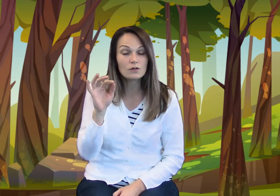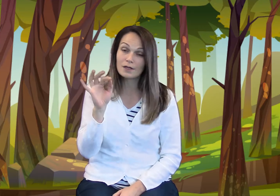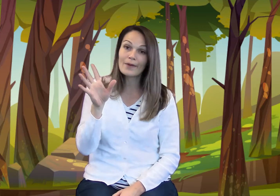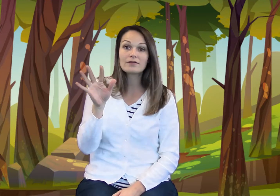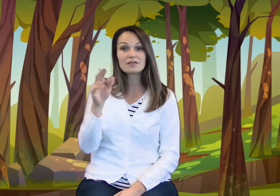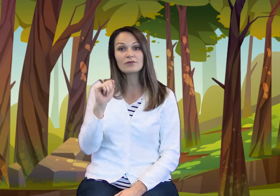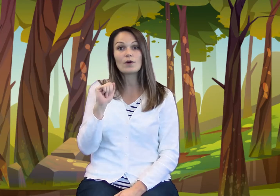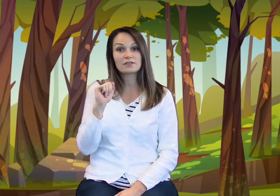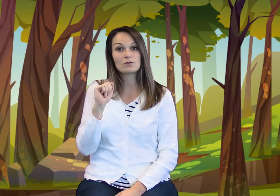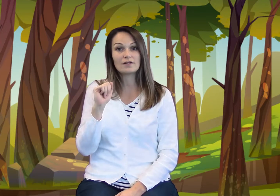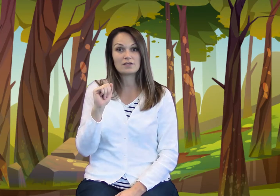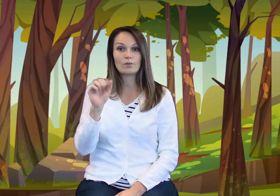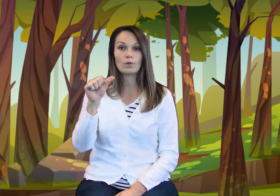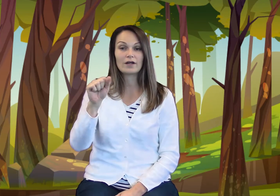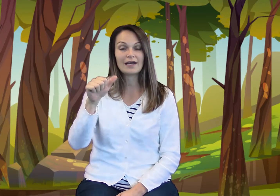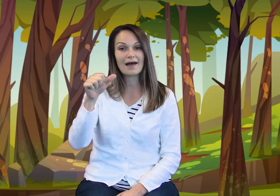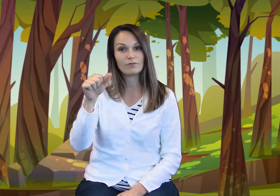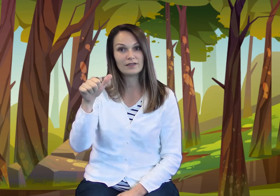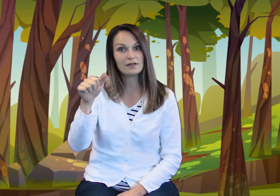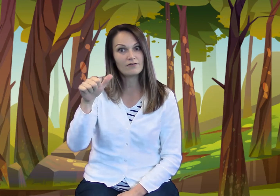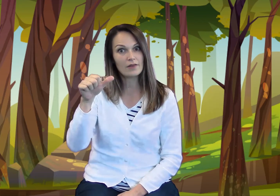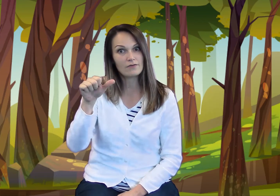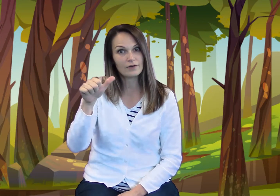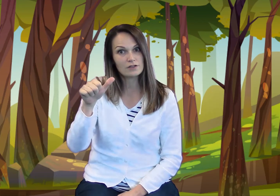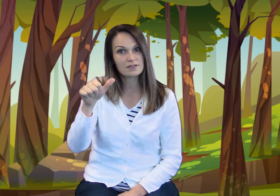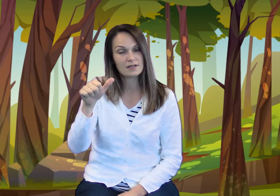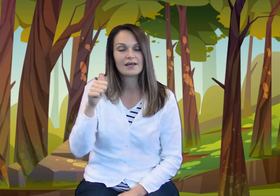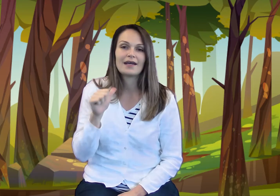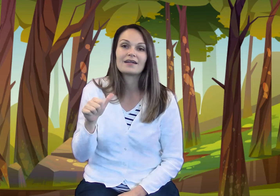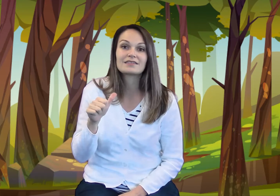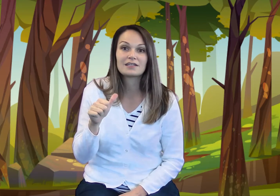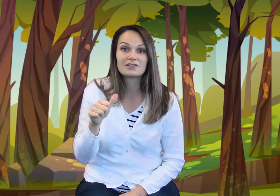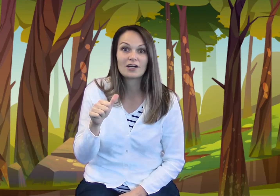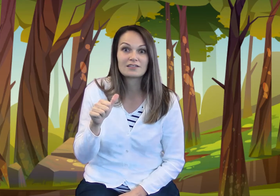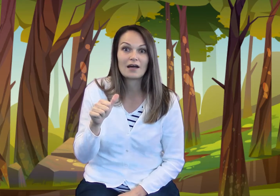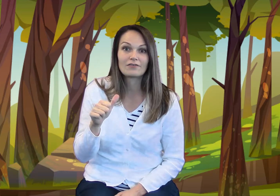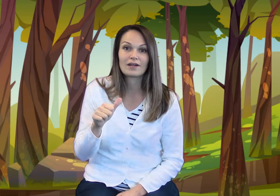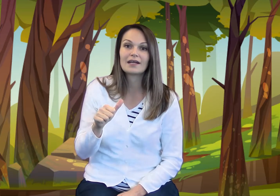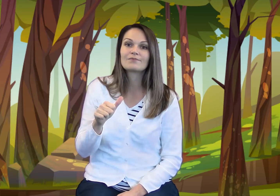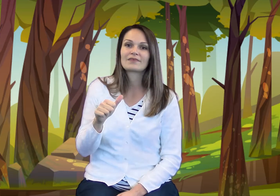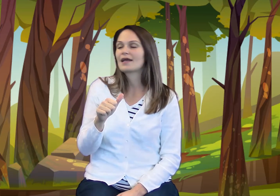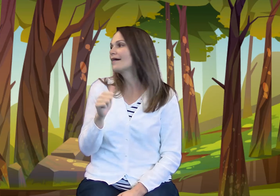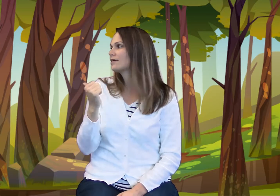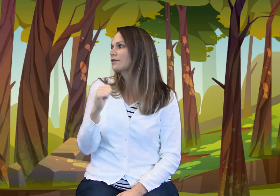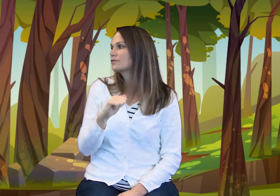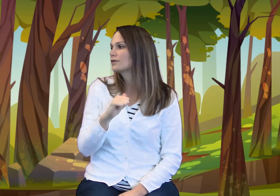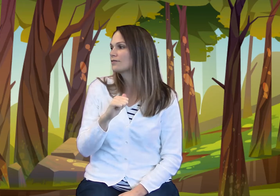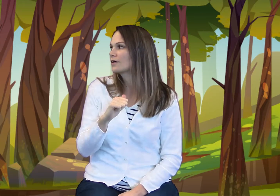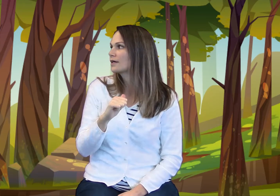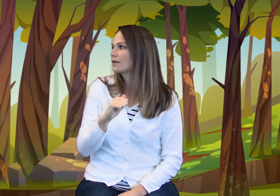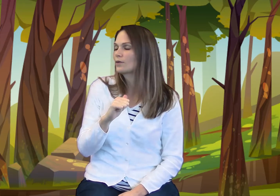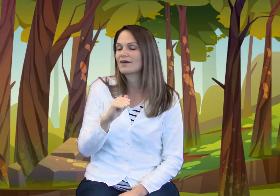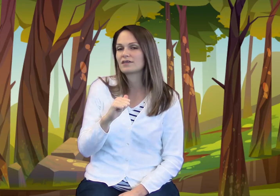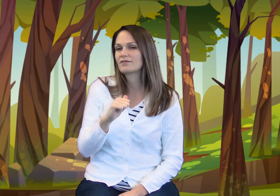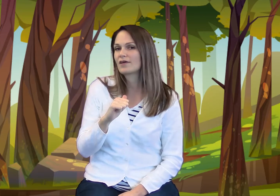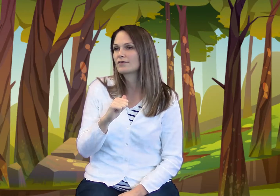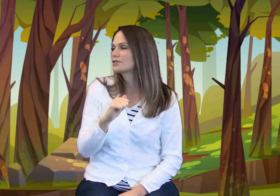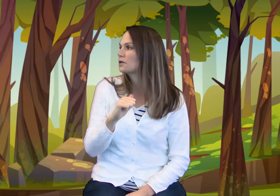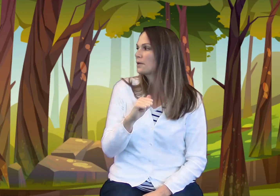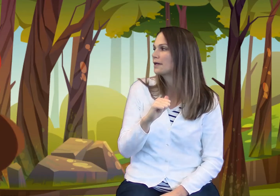And you can bounce if you want to also, but we're going to have one little feather first and it's going to start us off. Ready? And I have another turkey friend here that we have to give feathers to. ready?